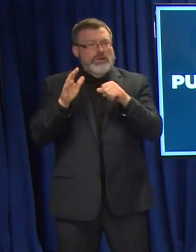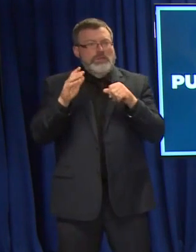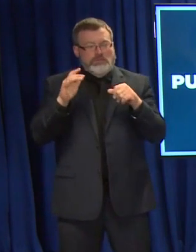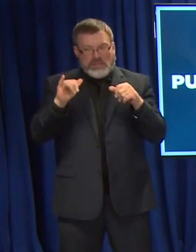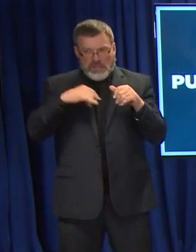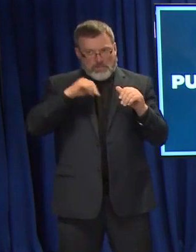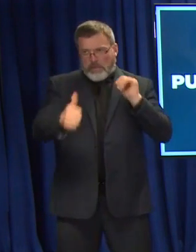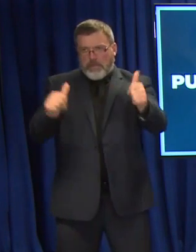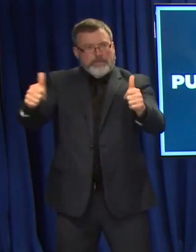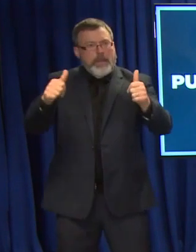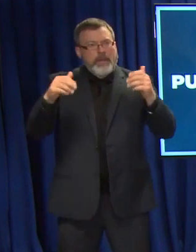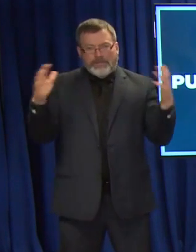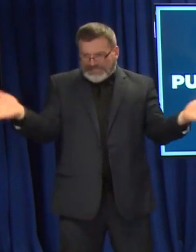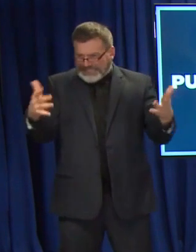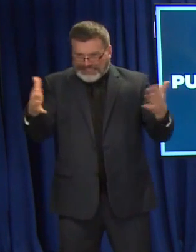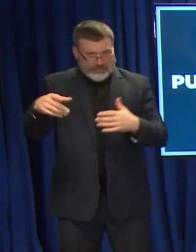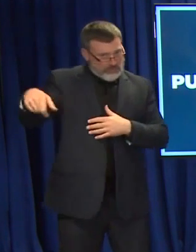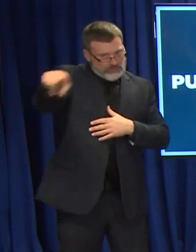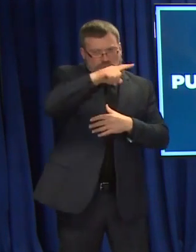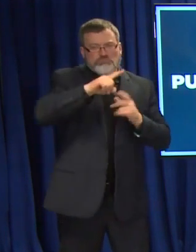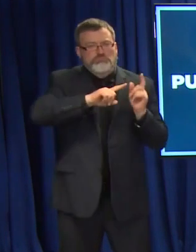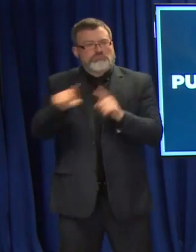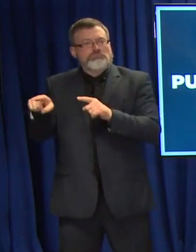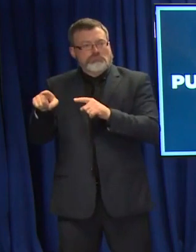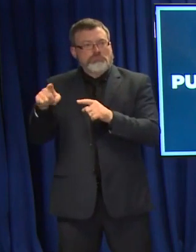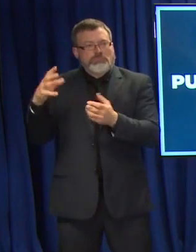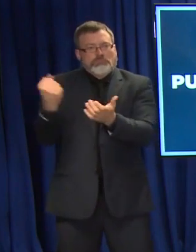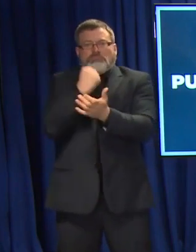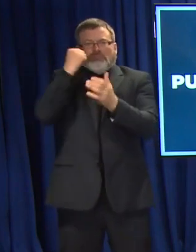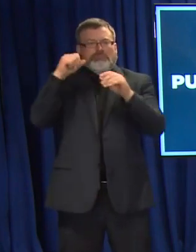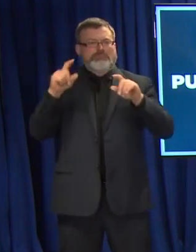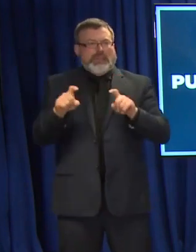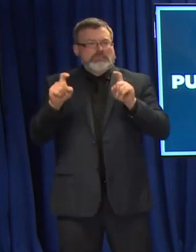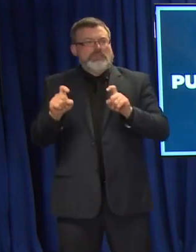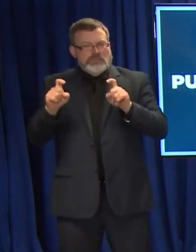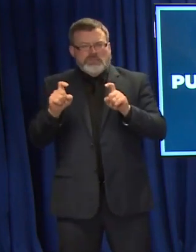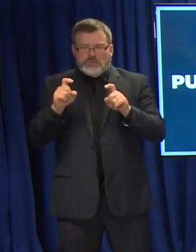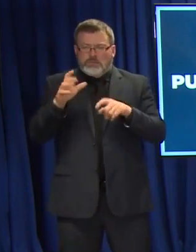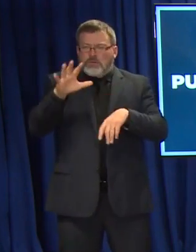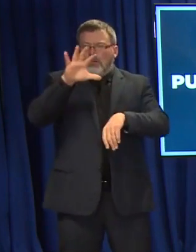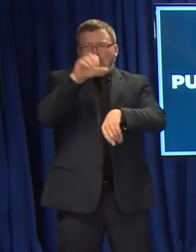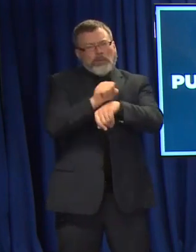we encourage the public that need testing to make an appointment at those sites.